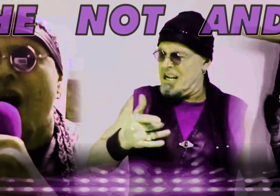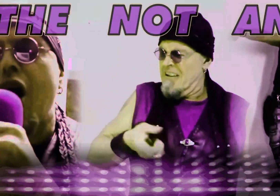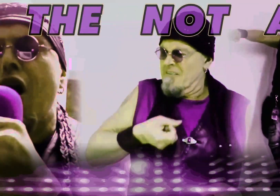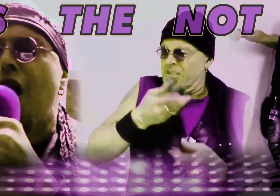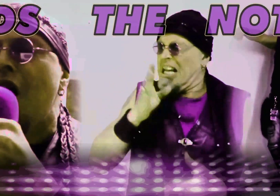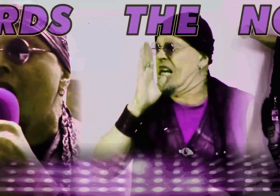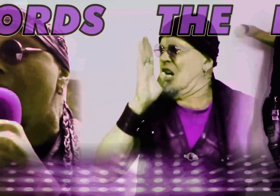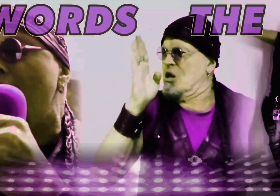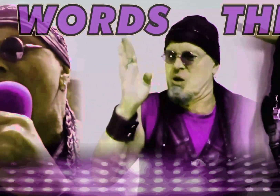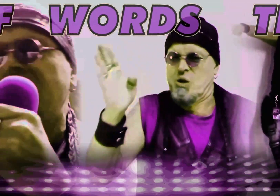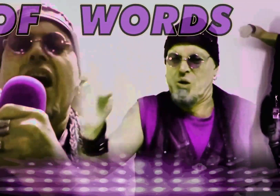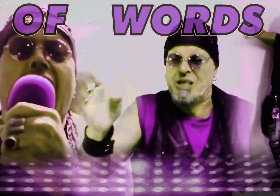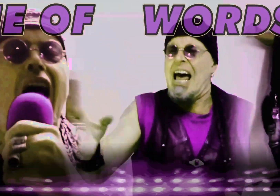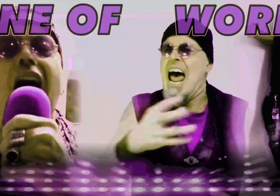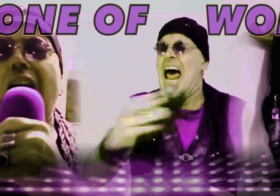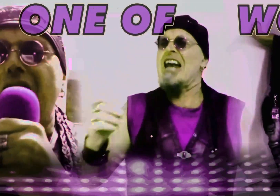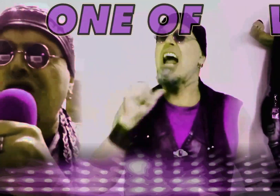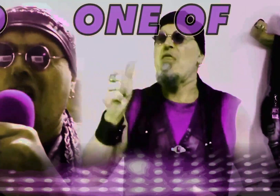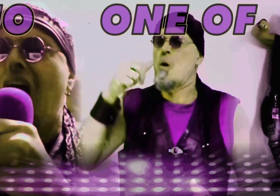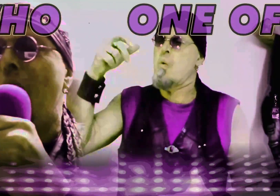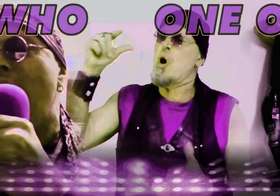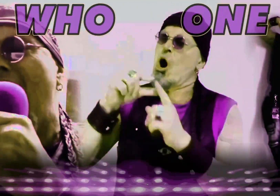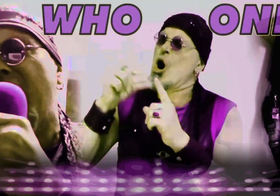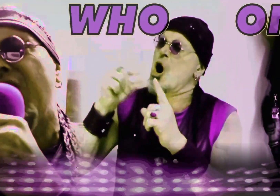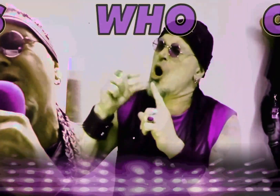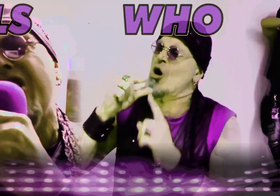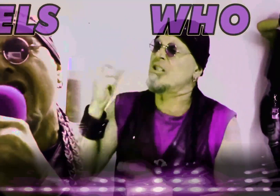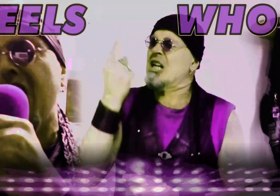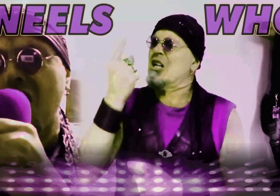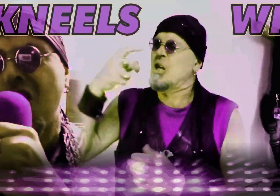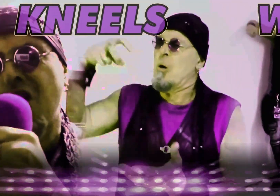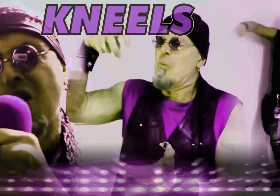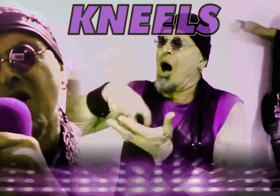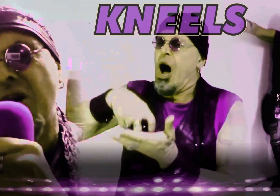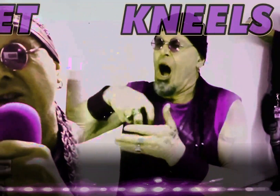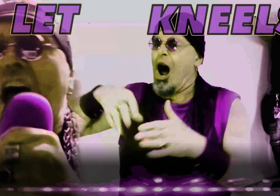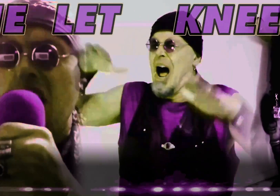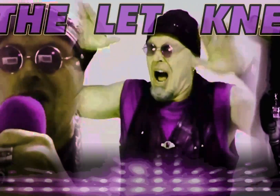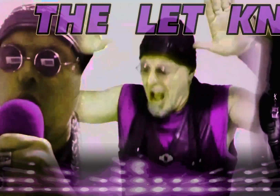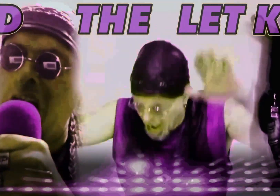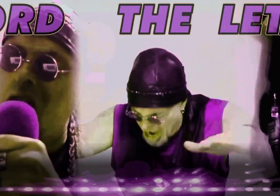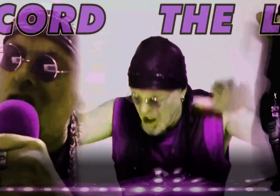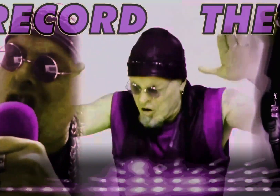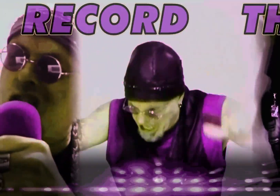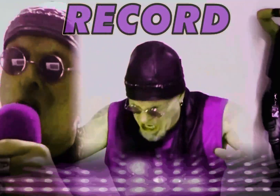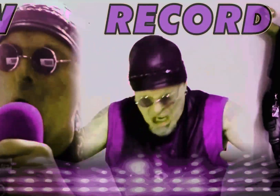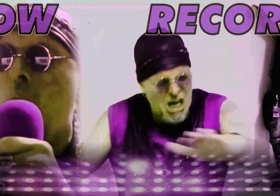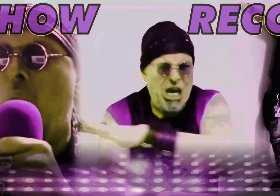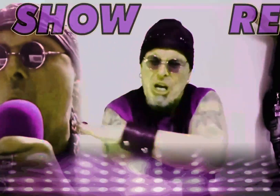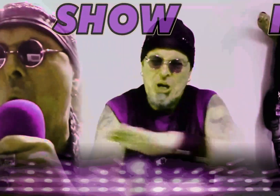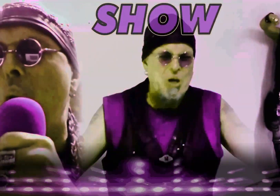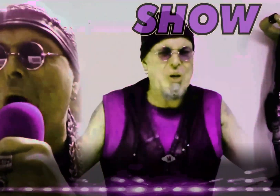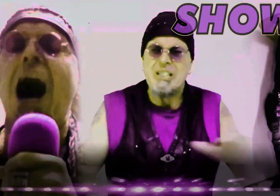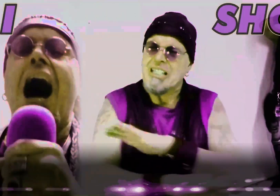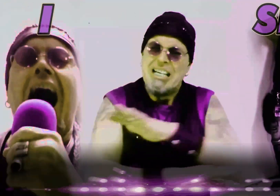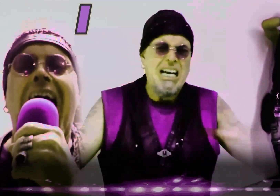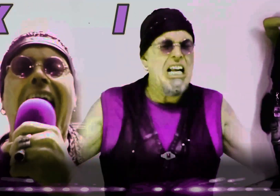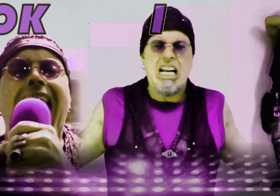words The one who kneels Let the records show I